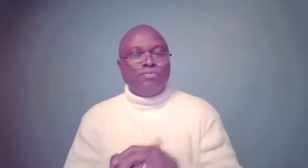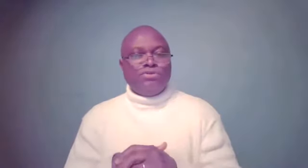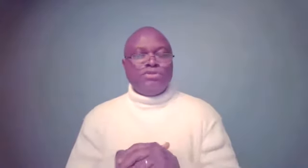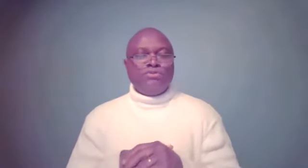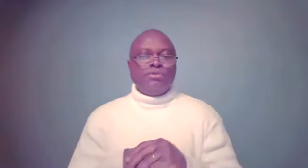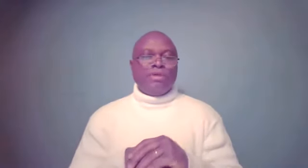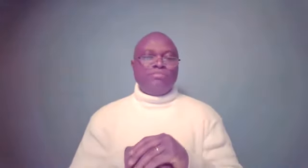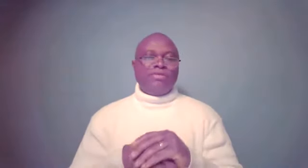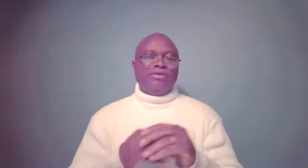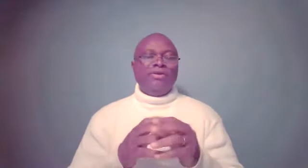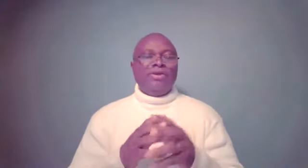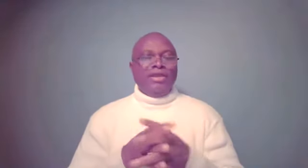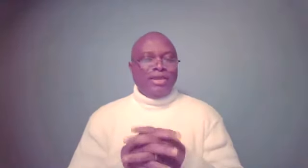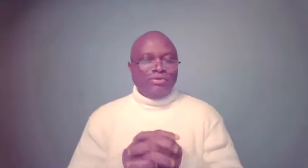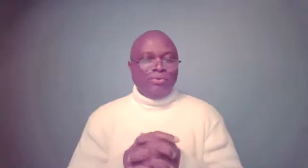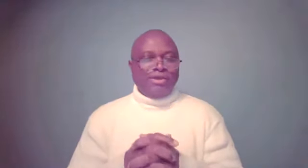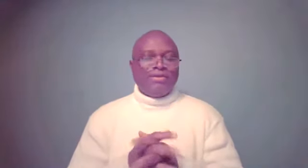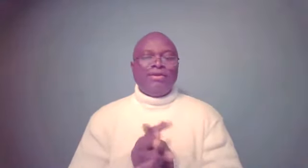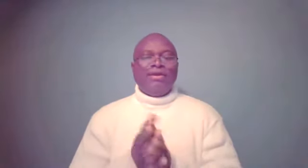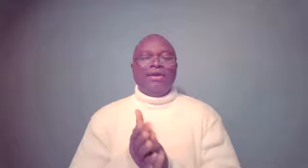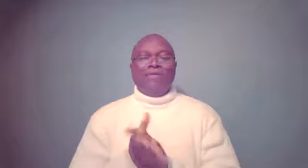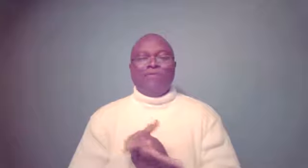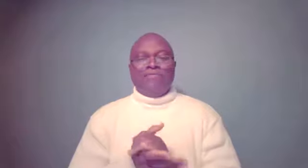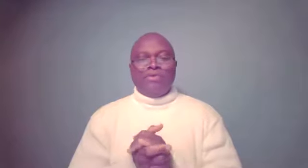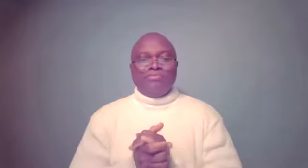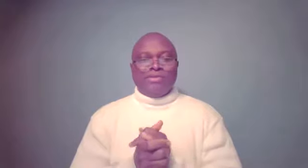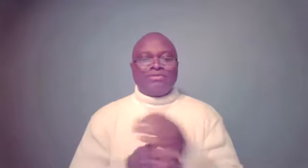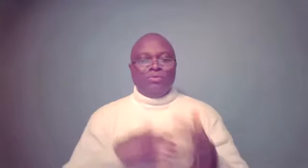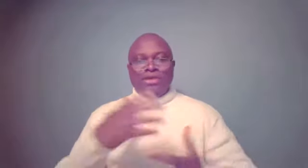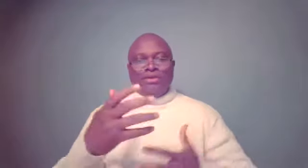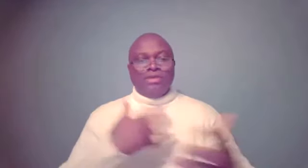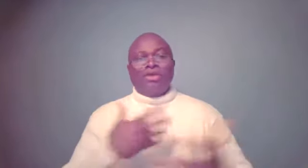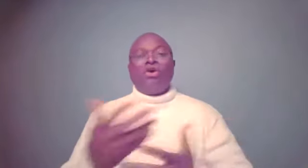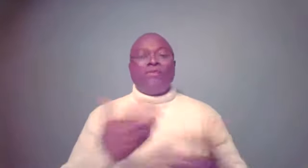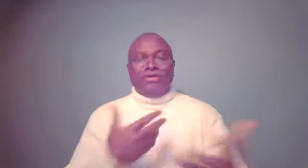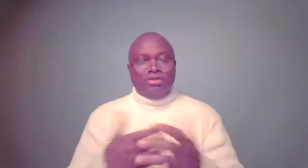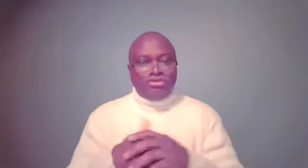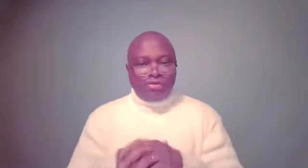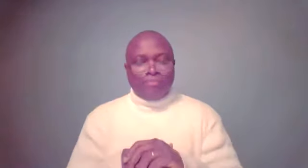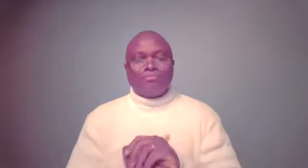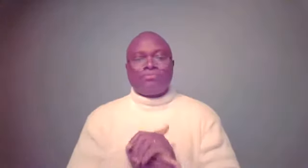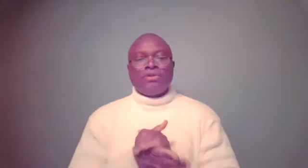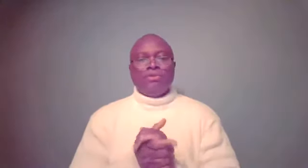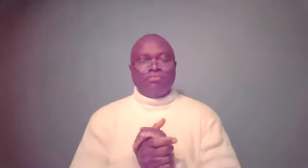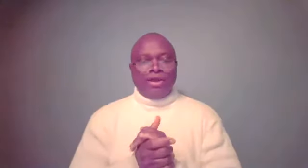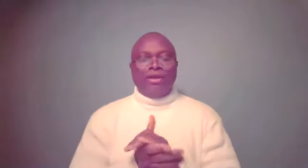opportunity to be with my brother earlier in the week. And whenever we meet, we encourage each other. We pray,